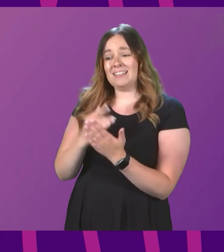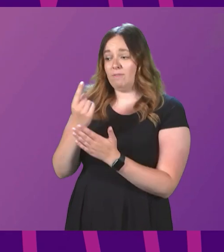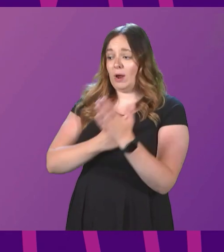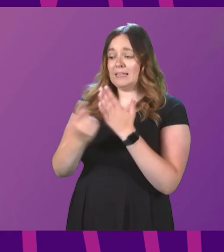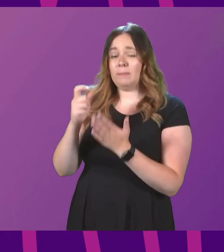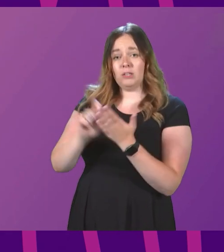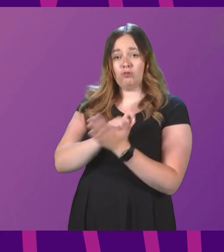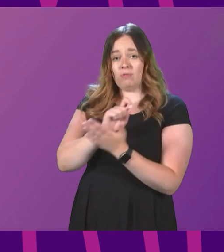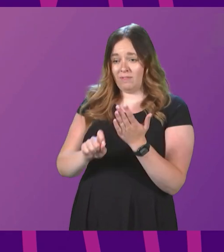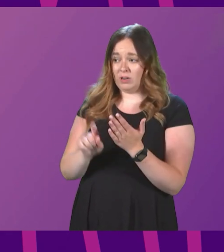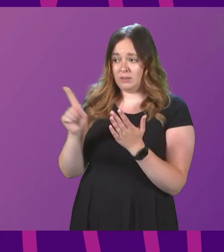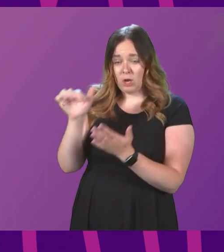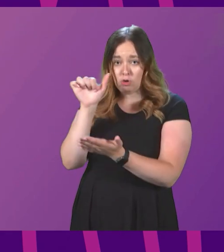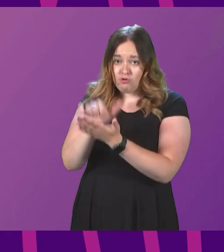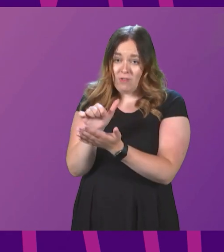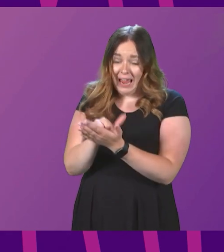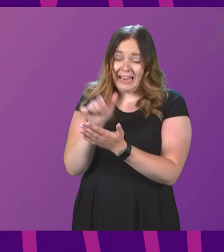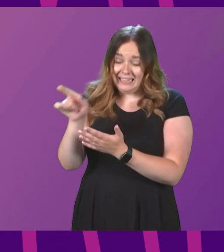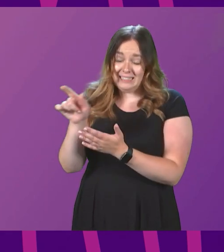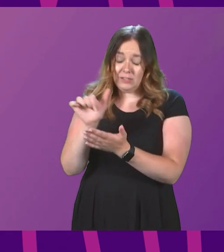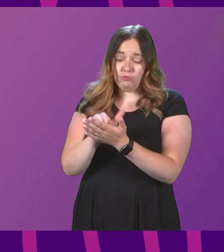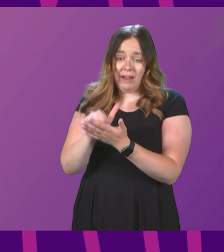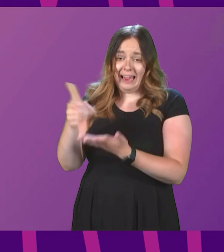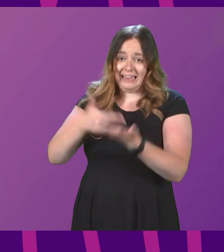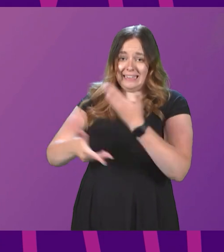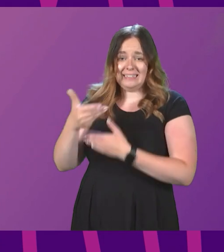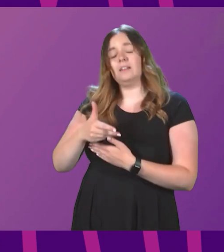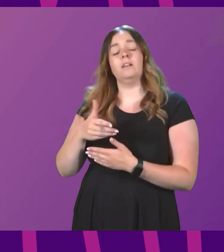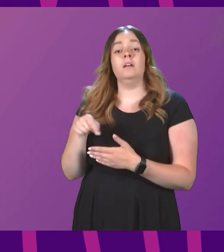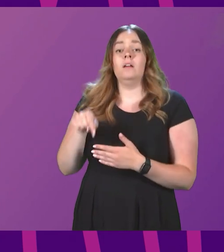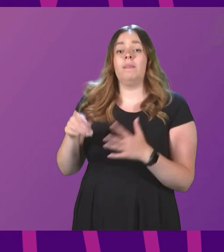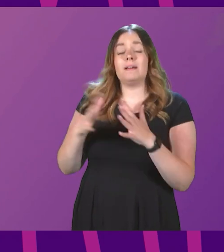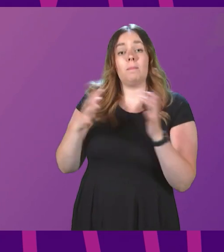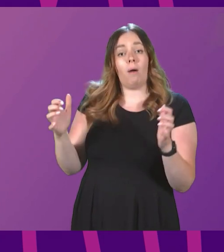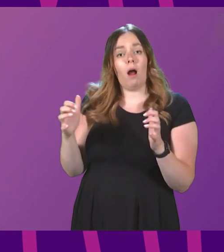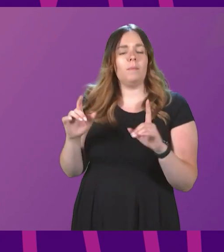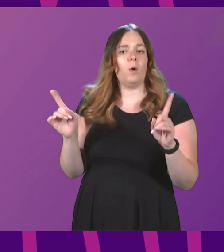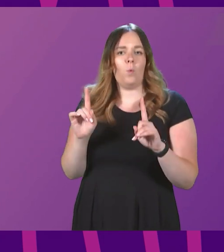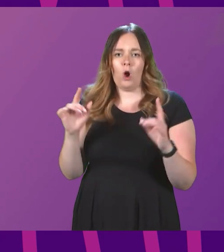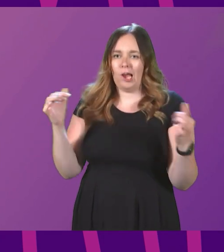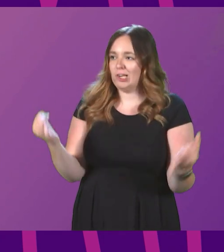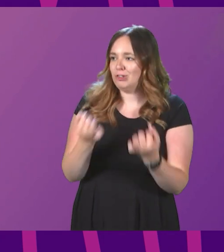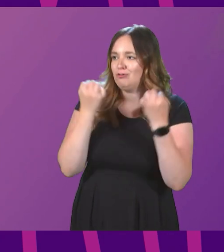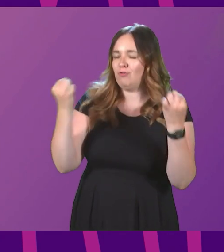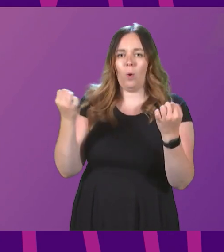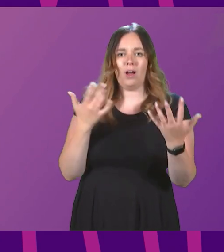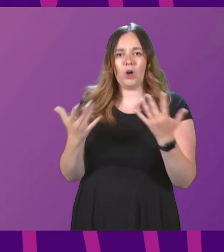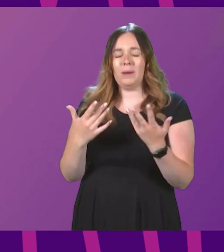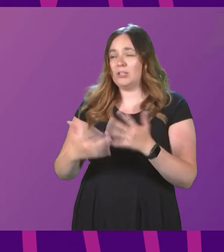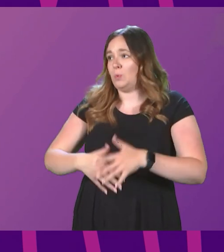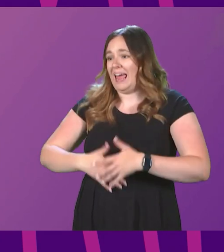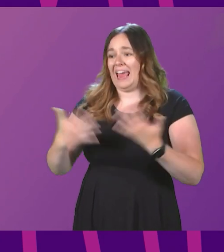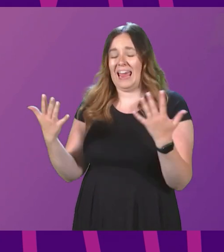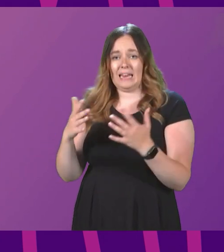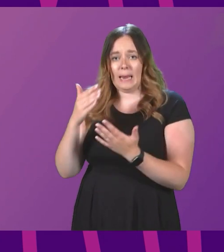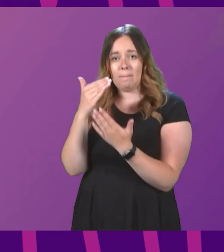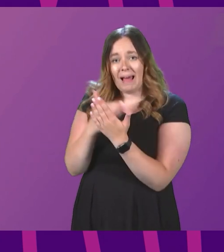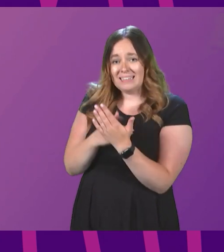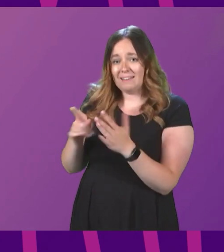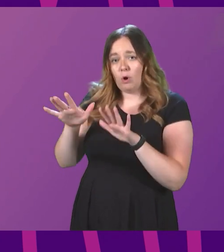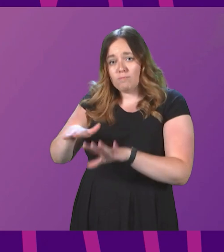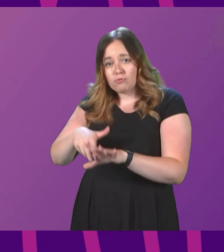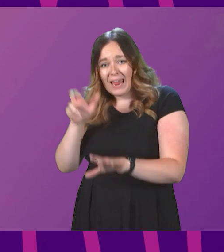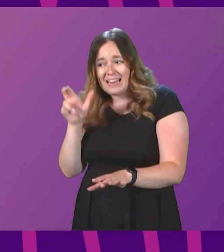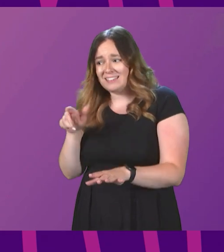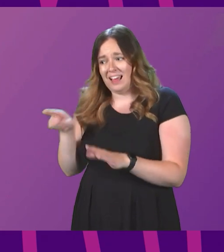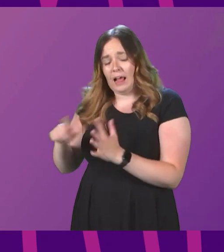referendum, Rosemary is absolutely right to point this out, that exists in this parliament is stronger than any mandate for Brexit that ever existed